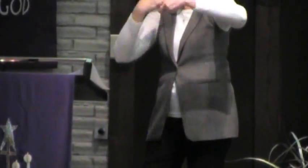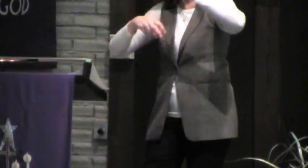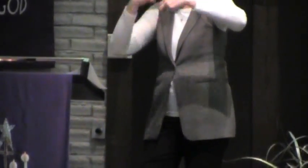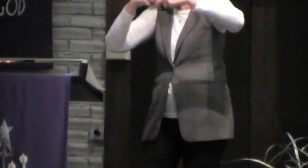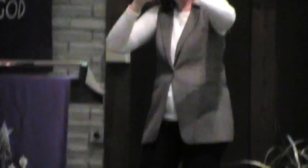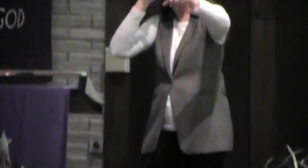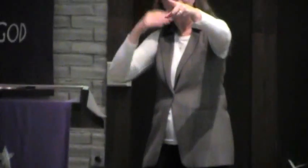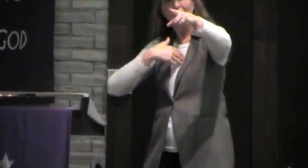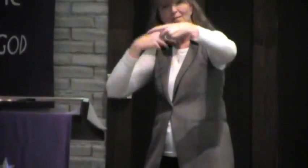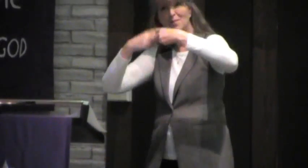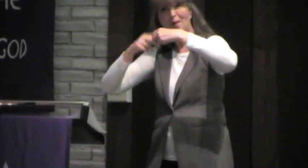You've never had a problem?